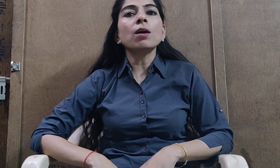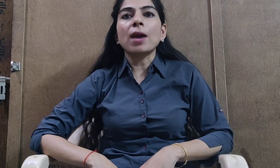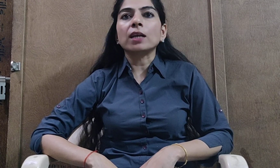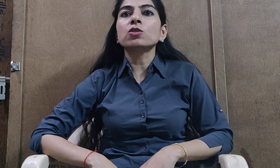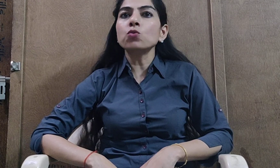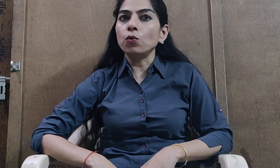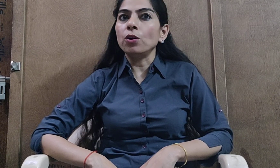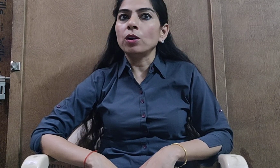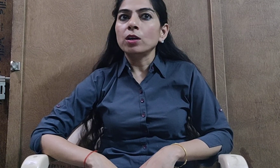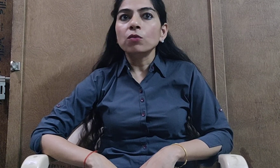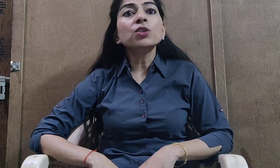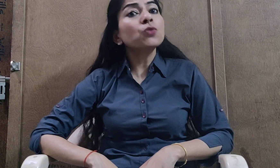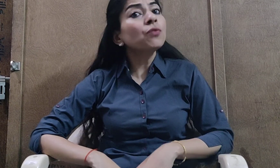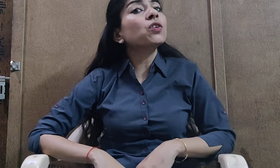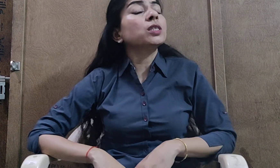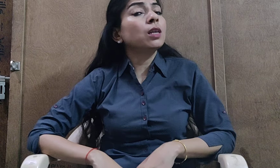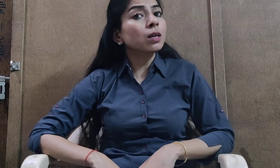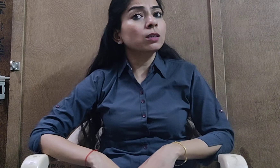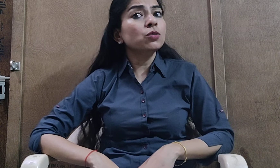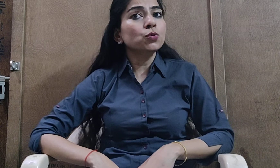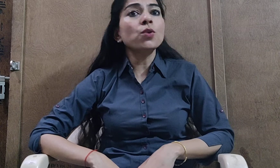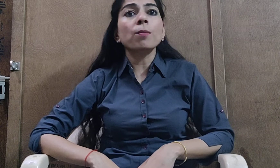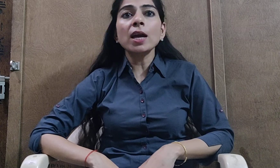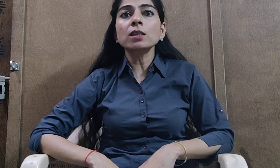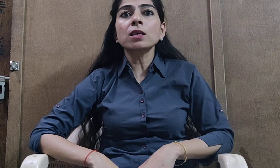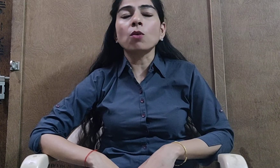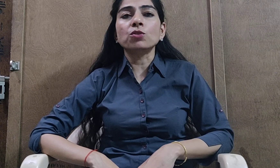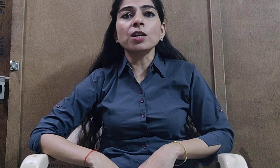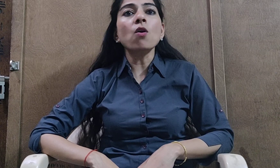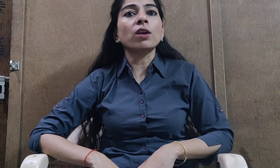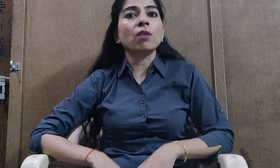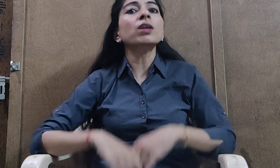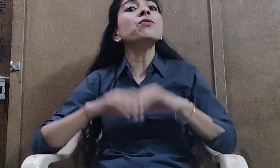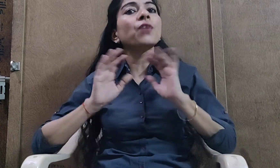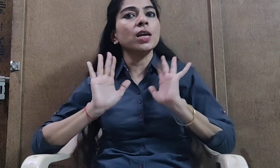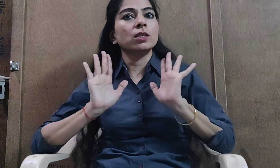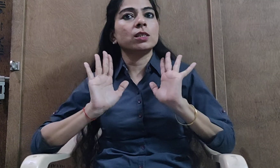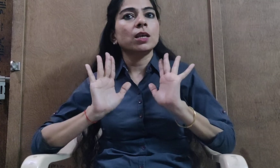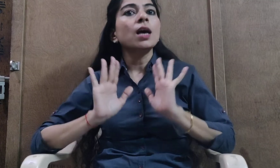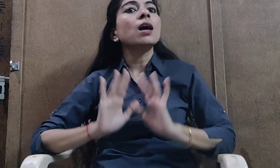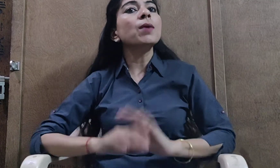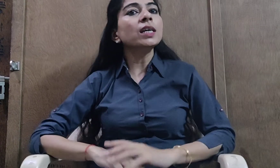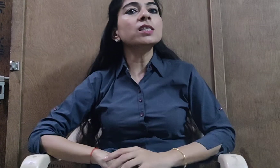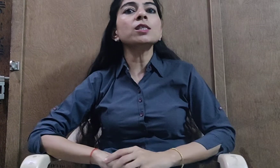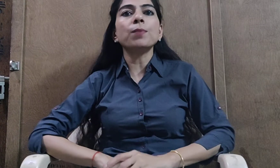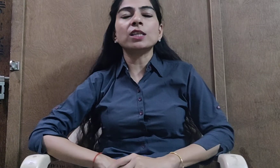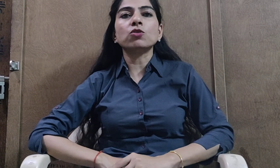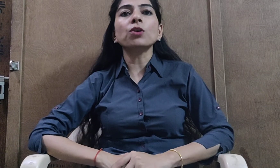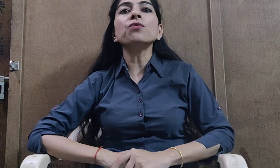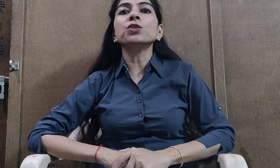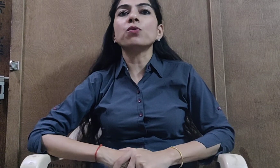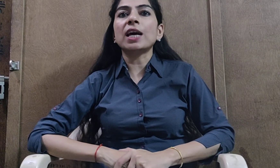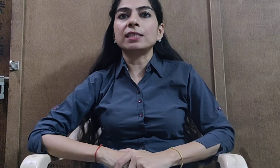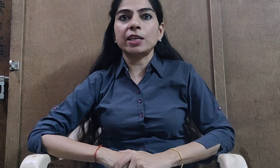abecus tool. We should first learn to do abecus counting on our fingers. Abecus is based on visualization.